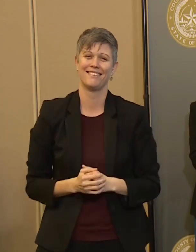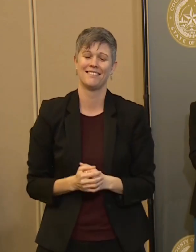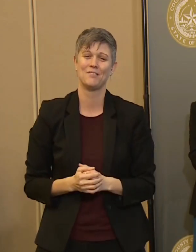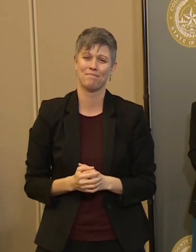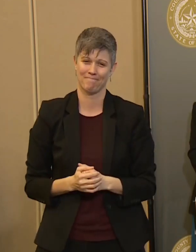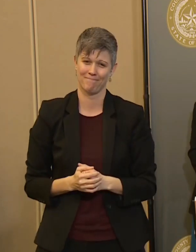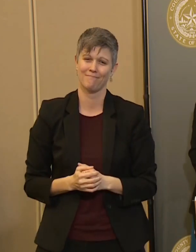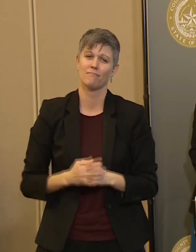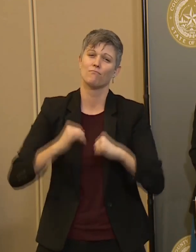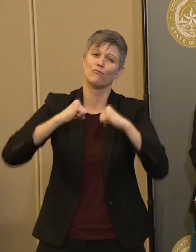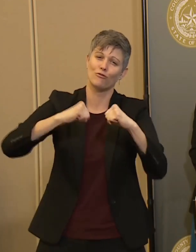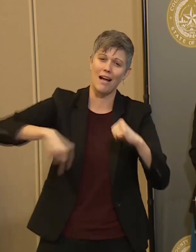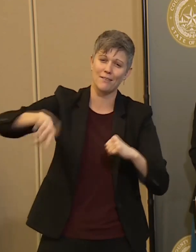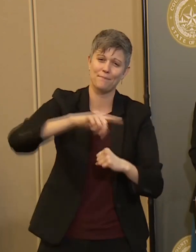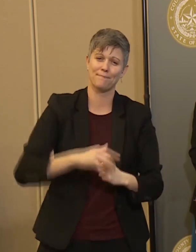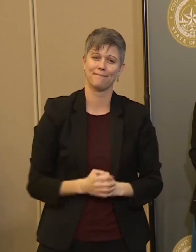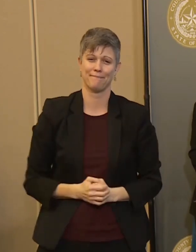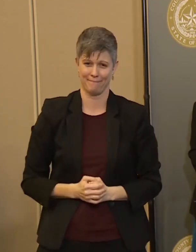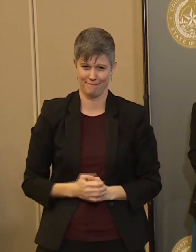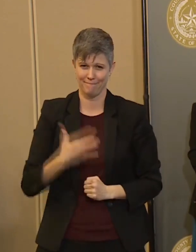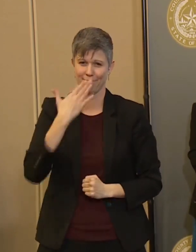Thank you. Thank you all.